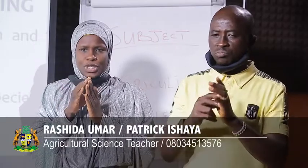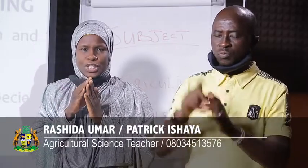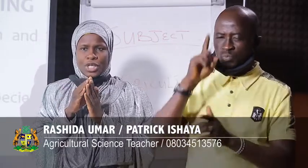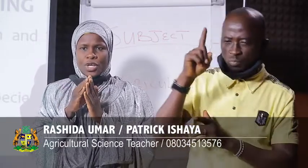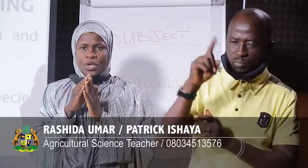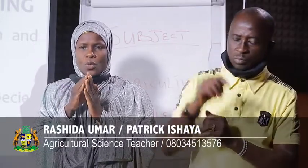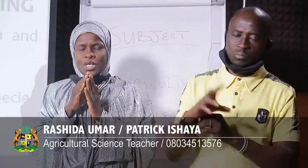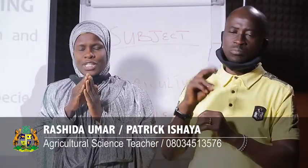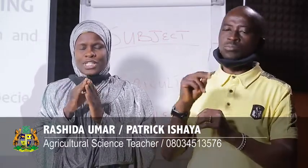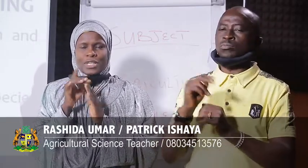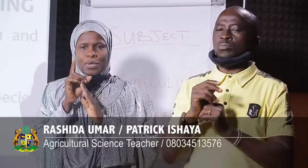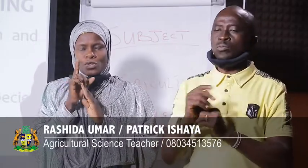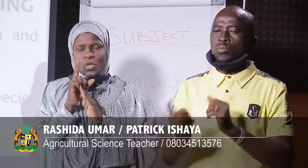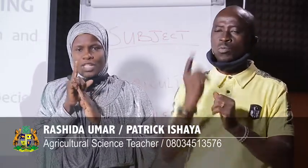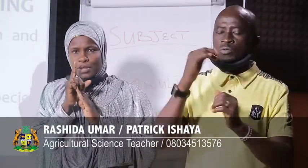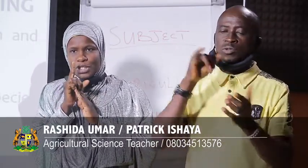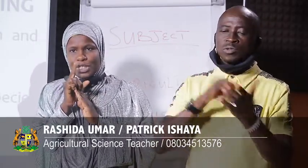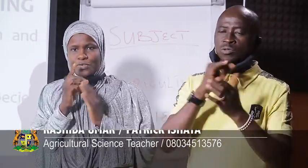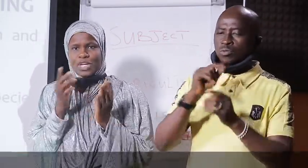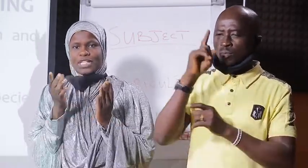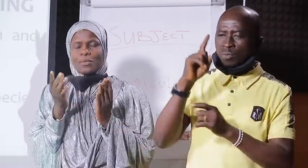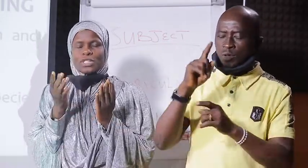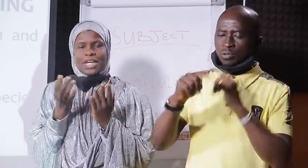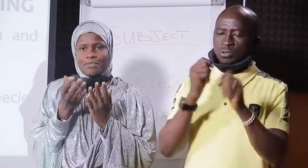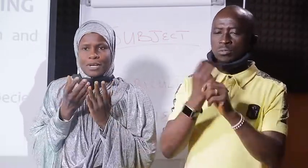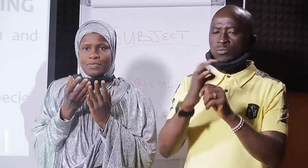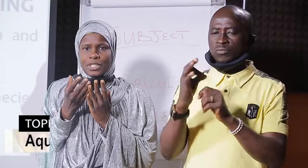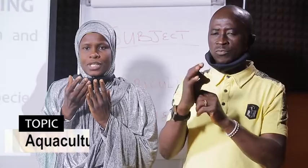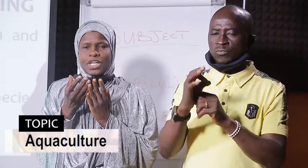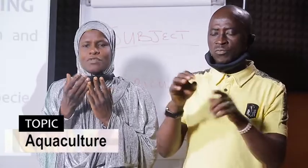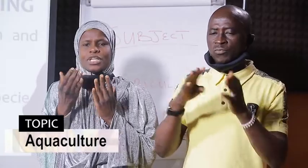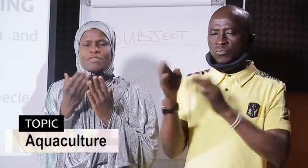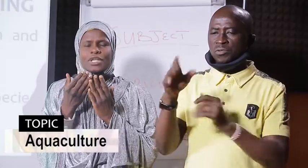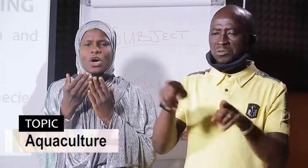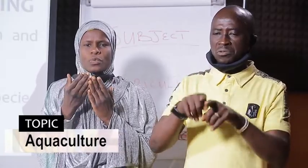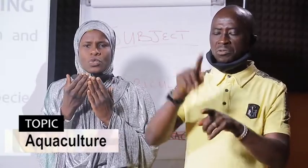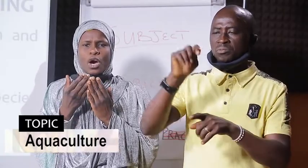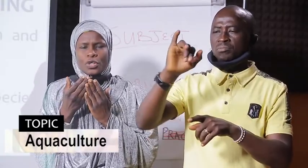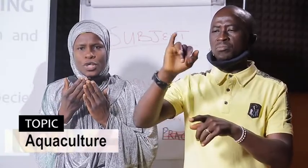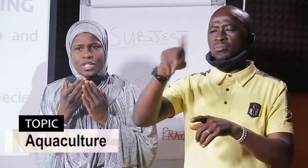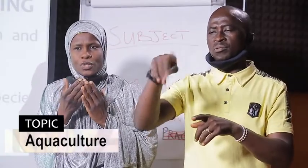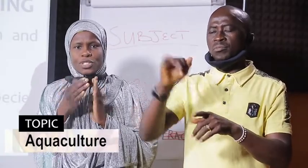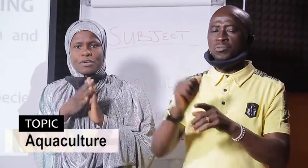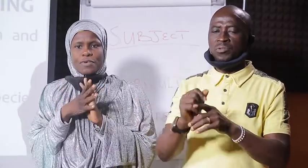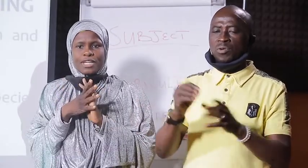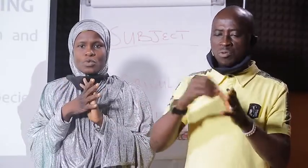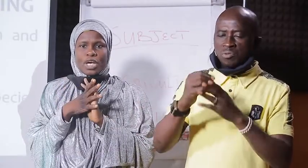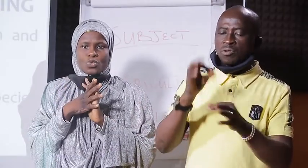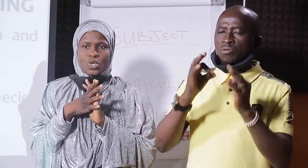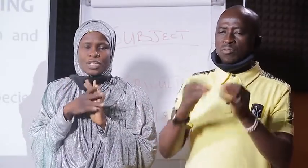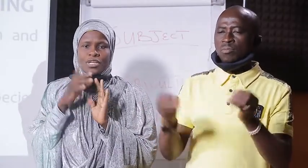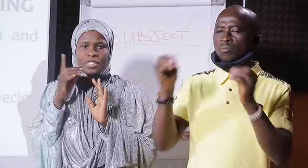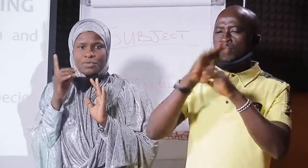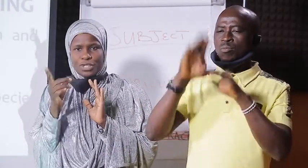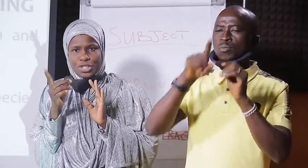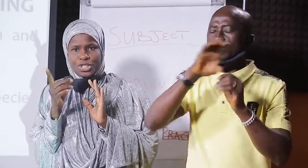species. Once it is a particular species, for example, tilapia fish, even if they are up to 100, you still refer them to